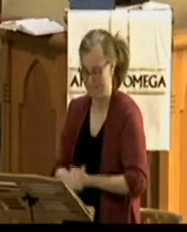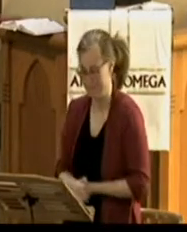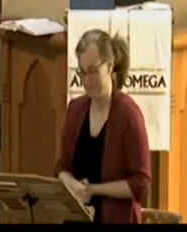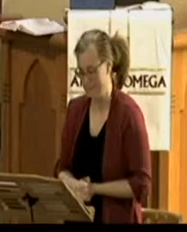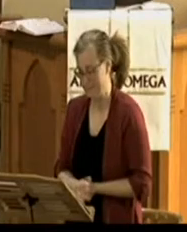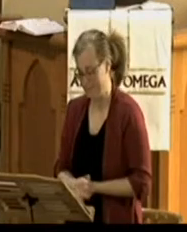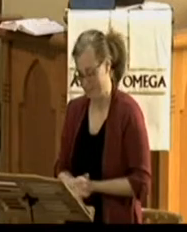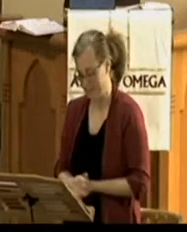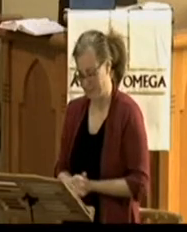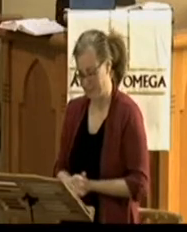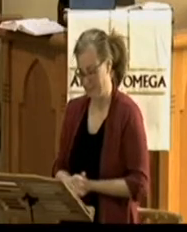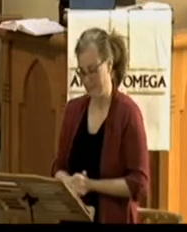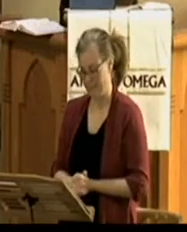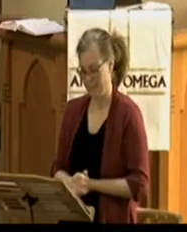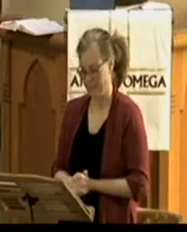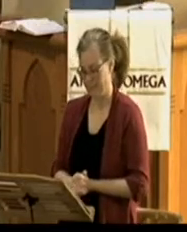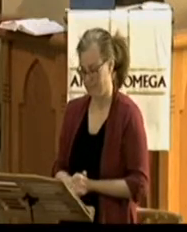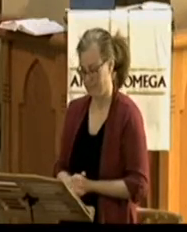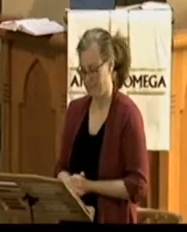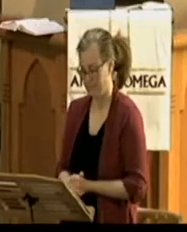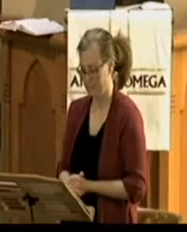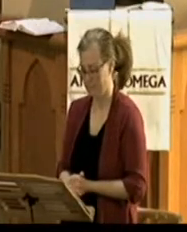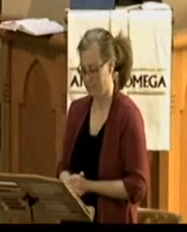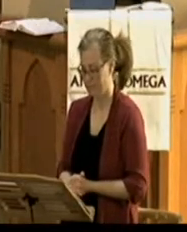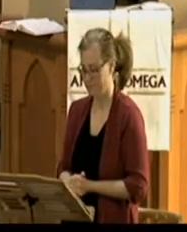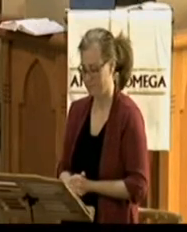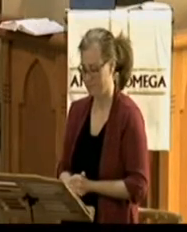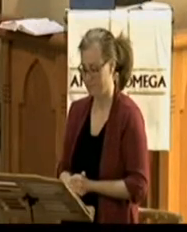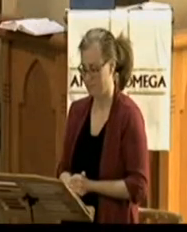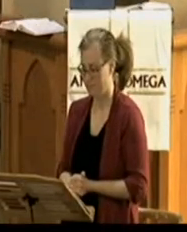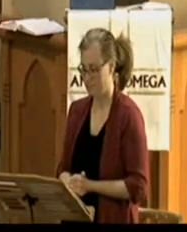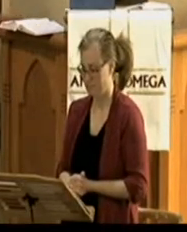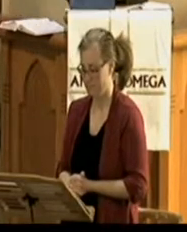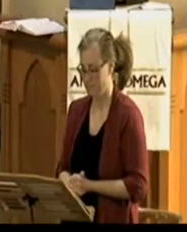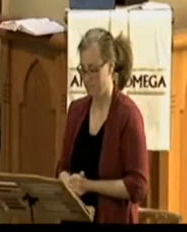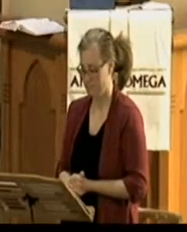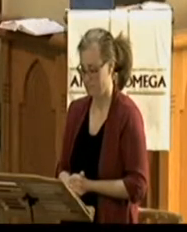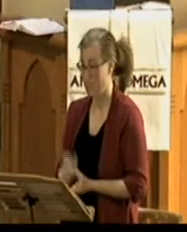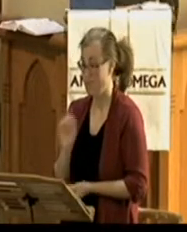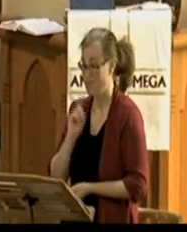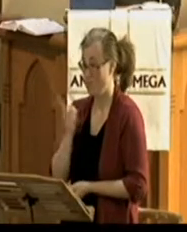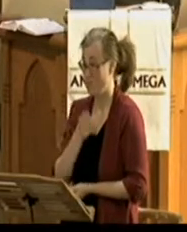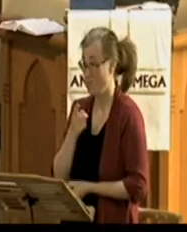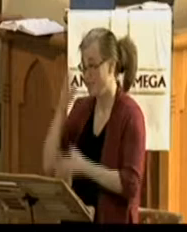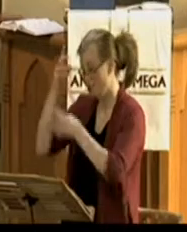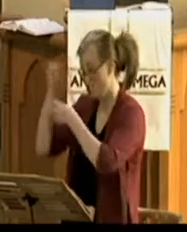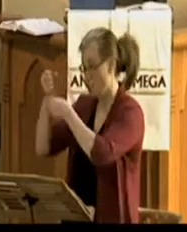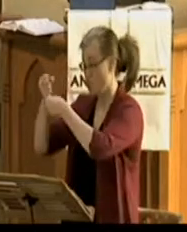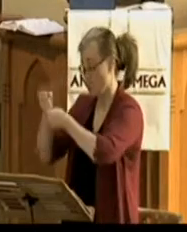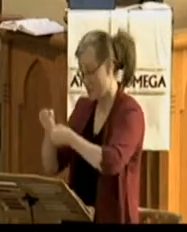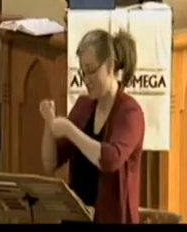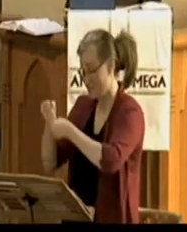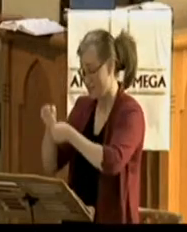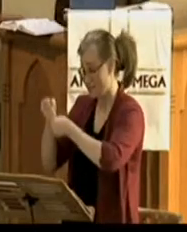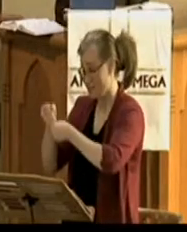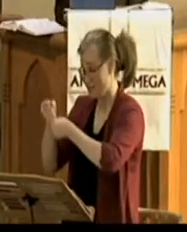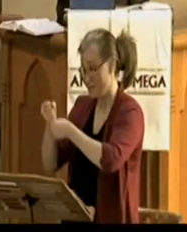of God, and we do this with the confidence that the love of God is more powerful than locked doors. That we set up for